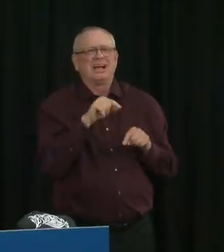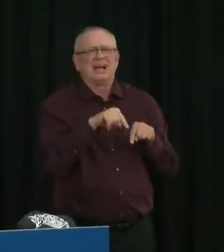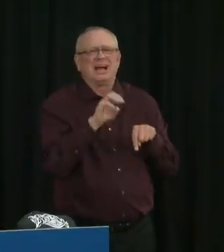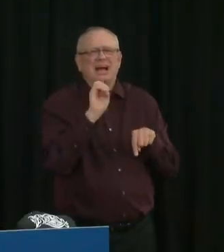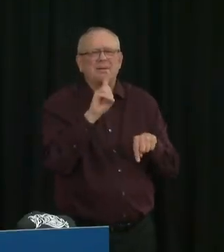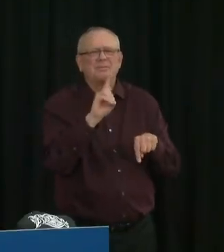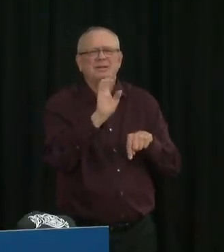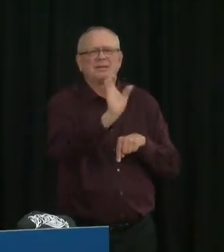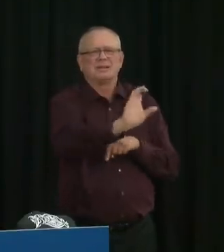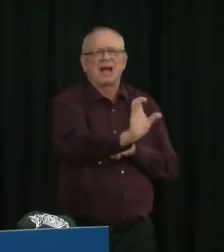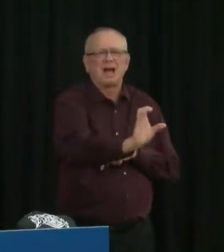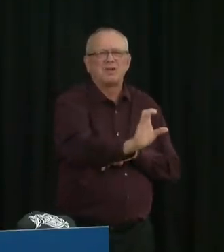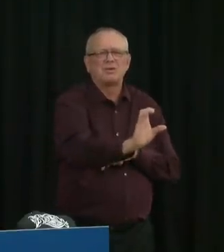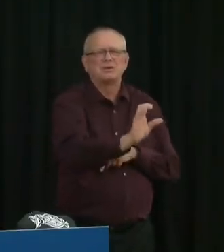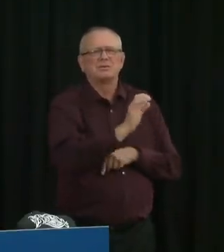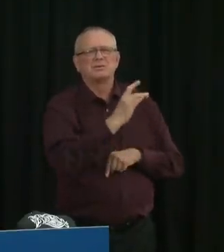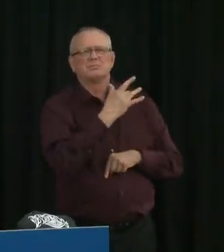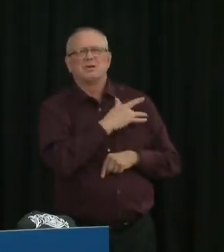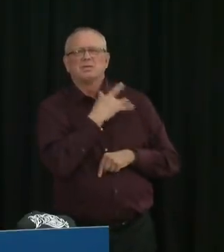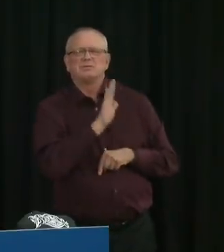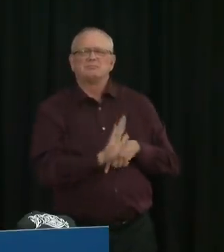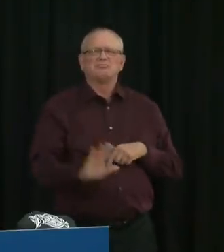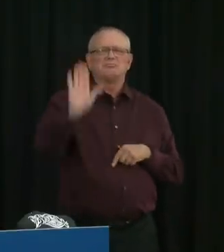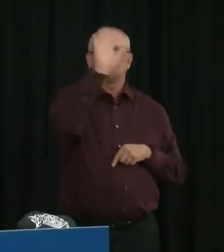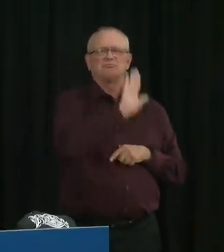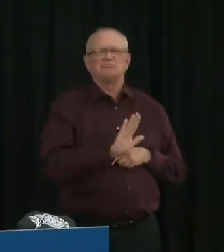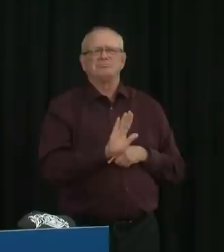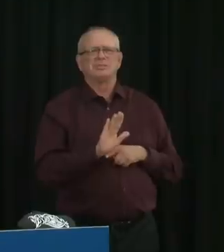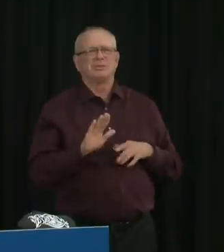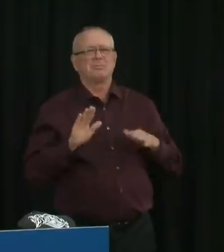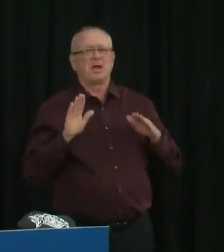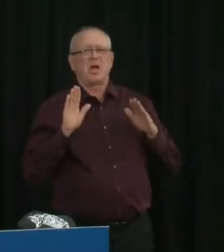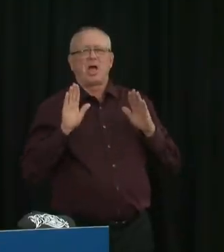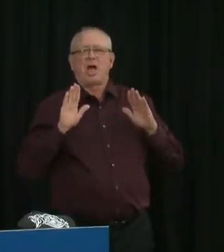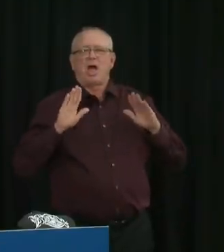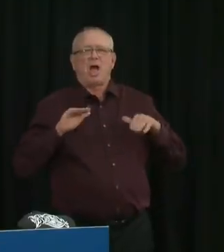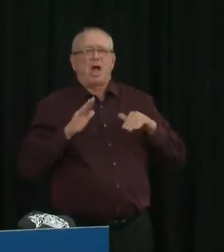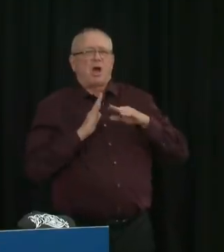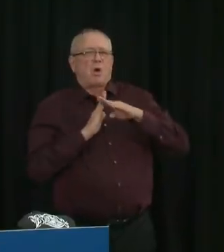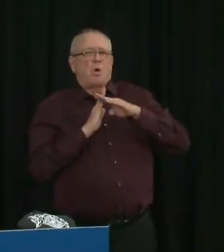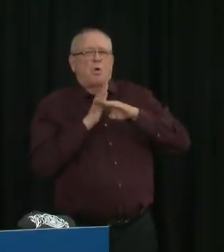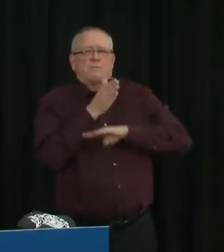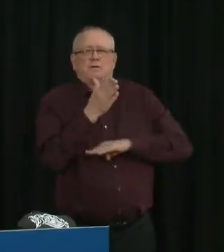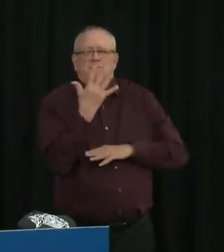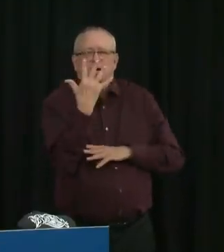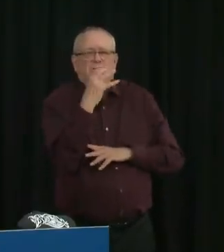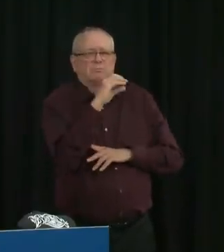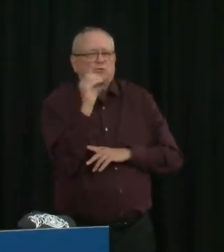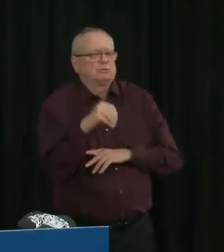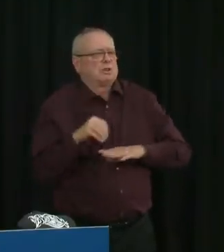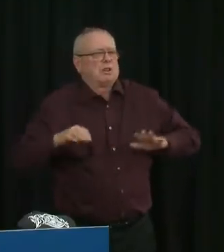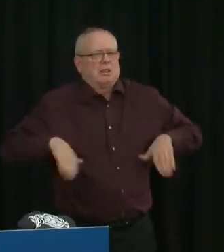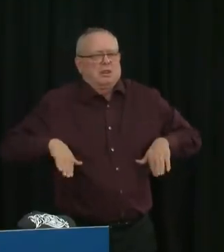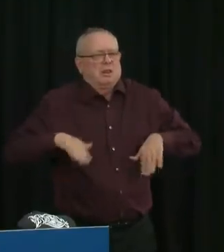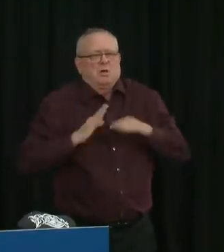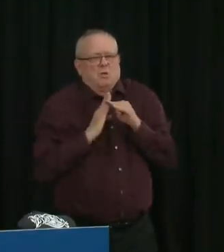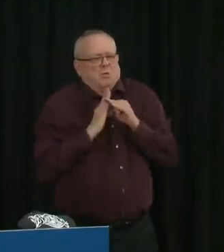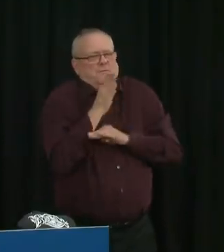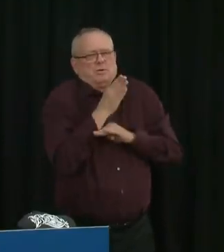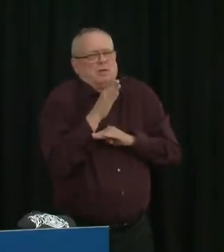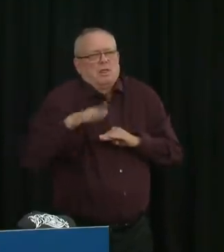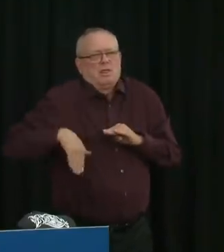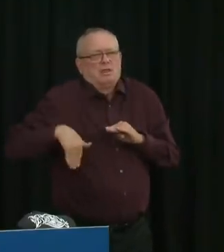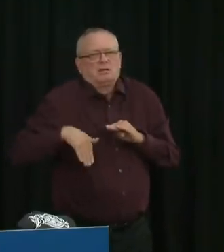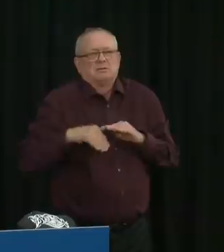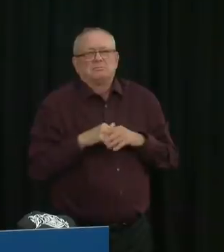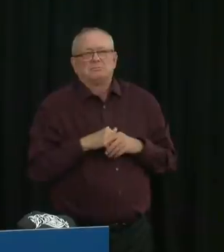Calgary nor the province have crossed that 5% growth threshold, but I will have to follow up. I don't have